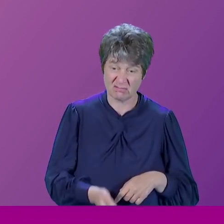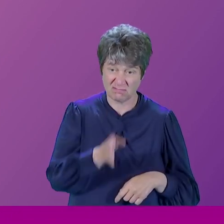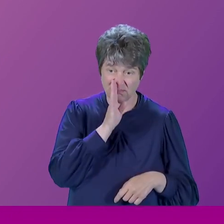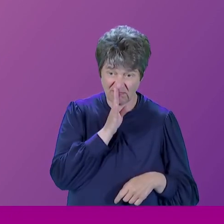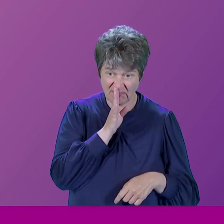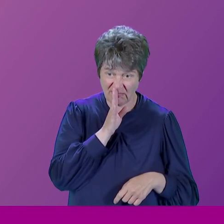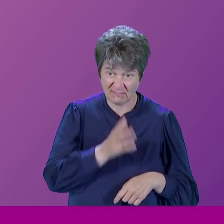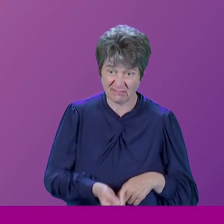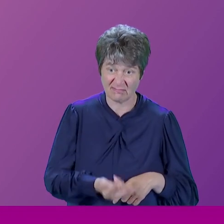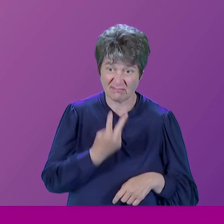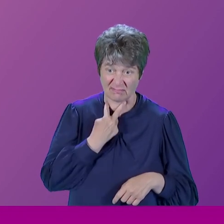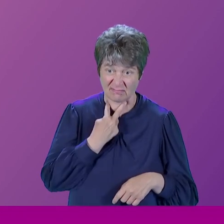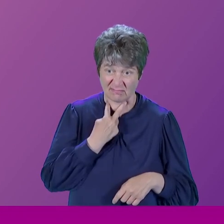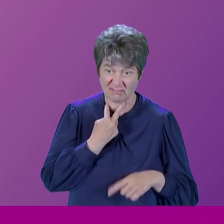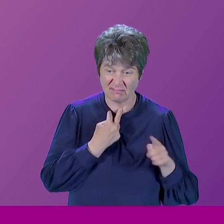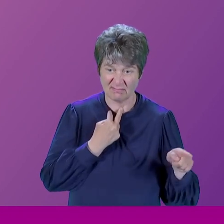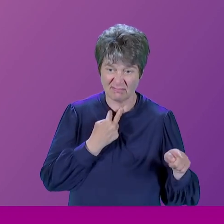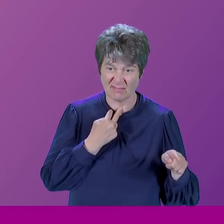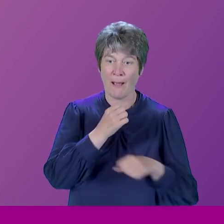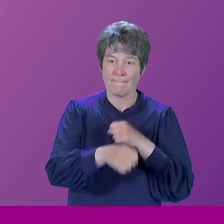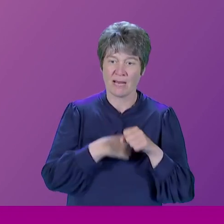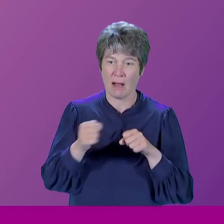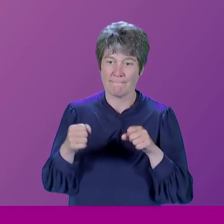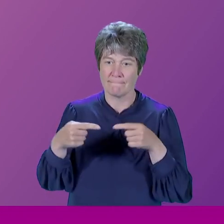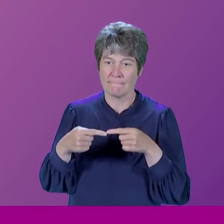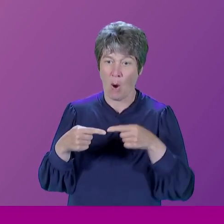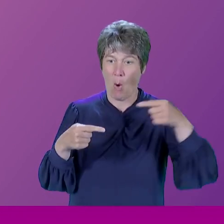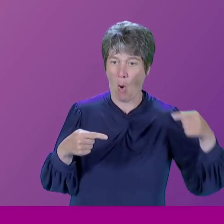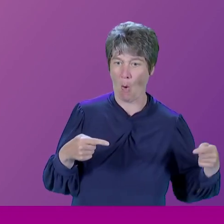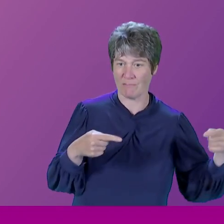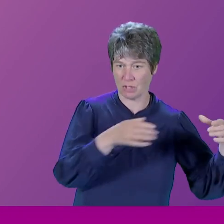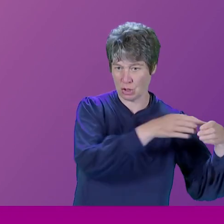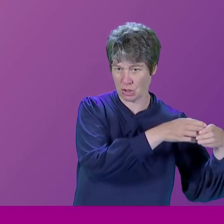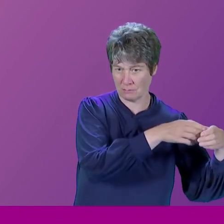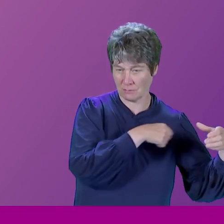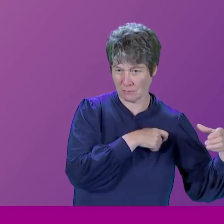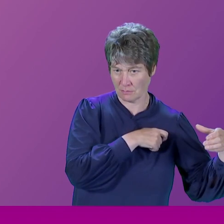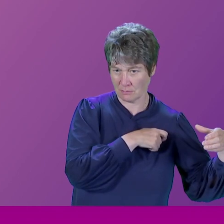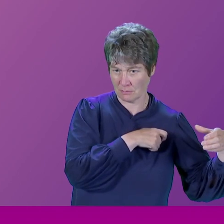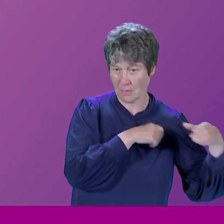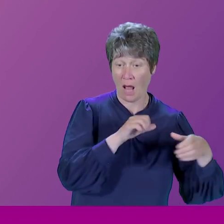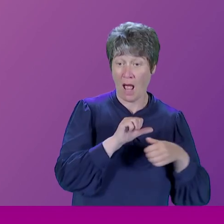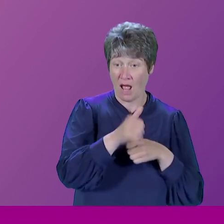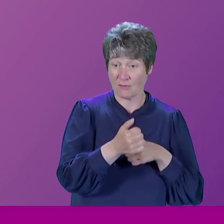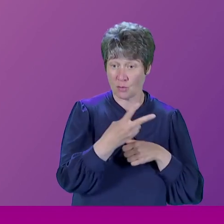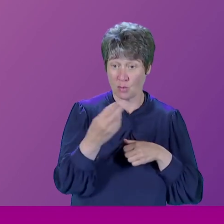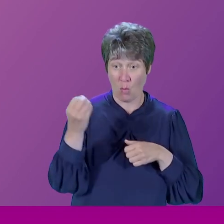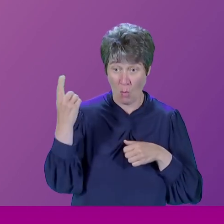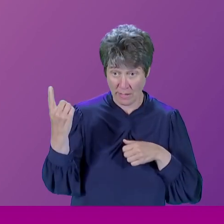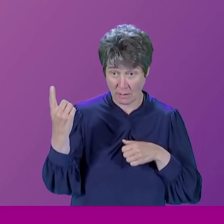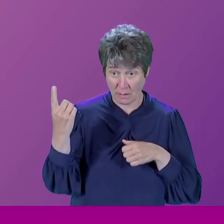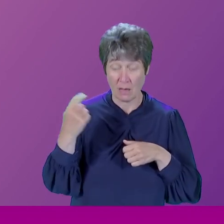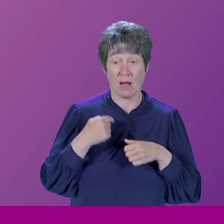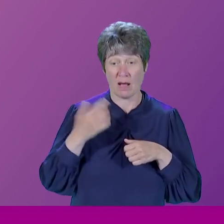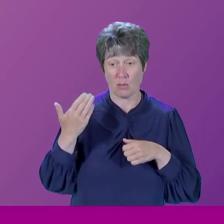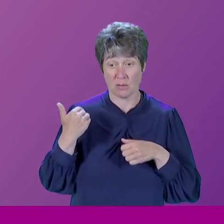opposition. I mean, for example, after 2001, I wasn't in opposition, because I was just a backbench member of parliament. was